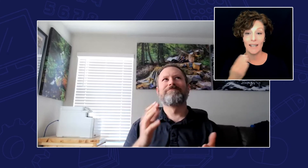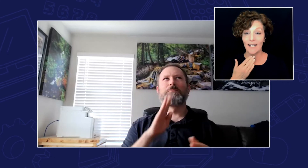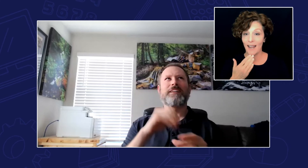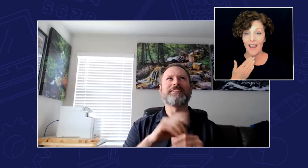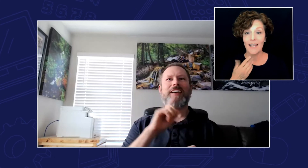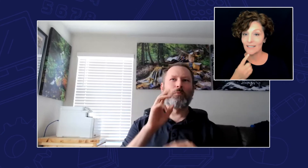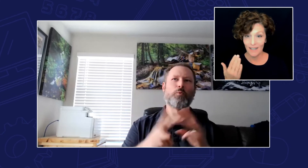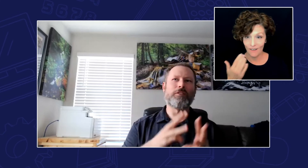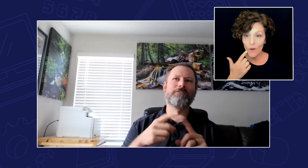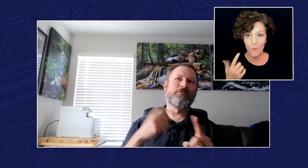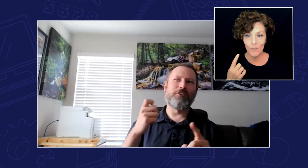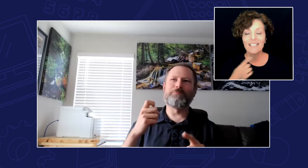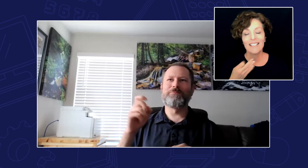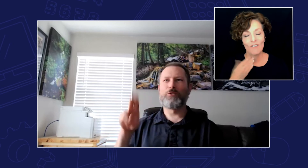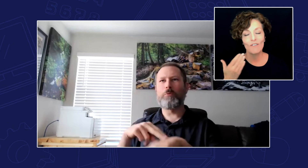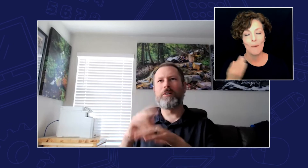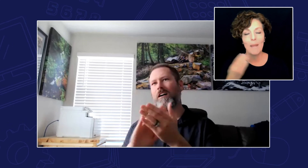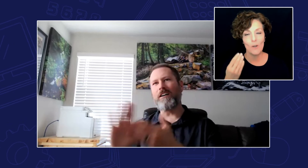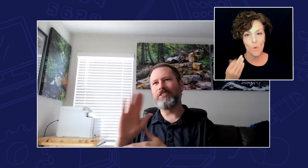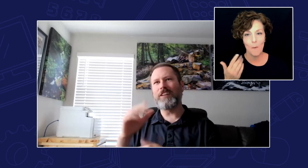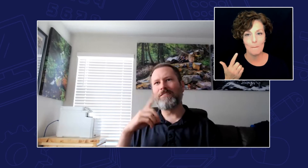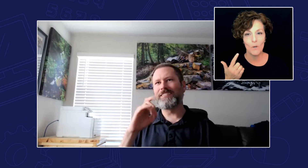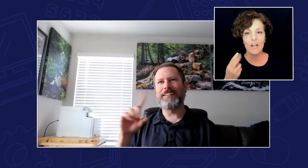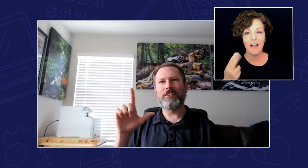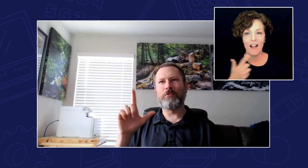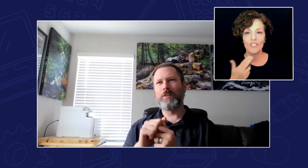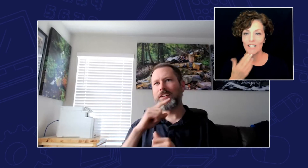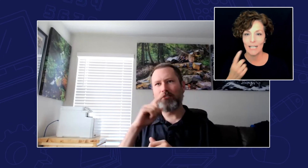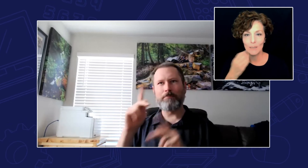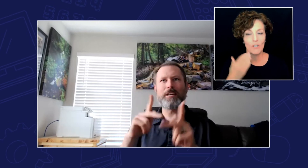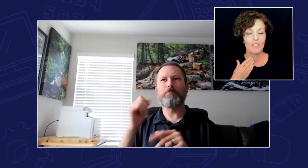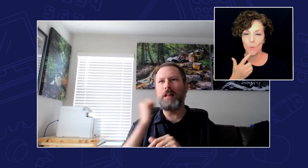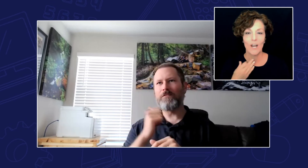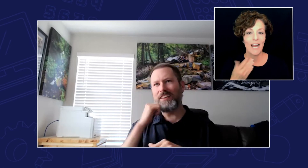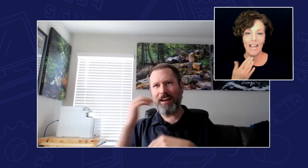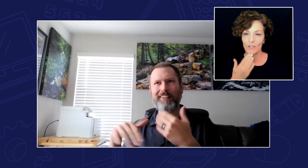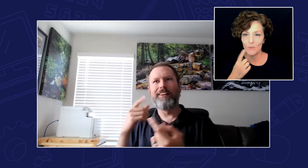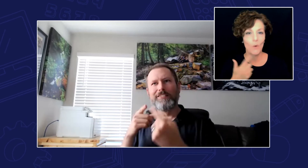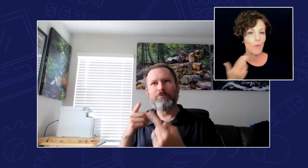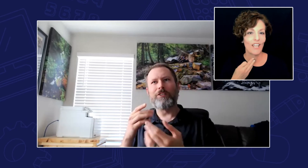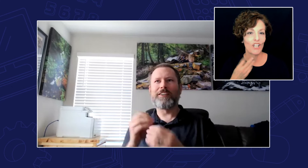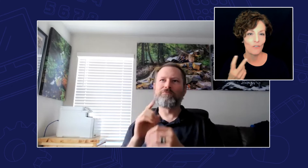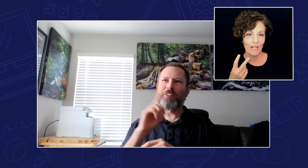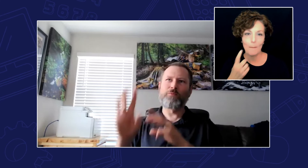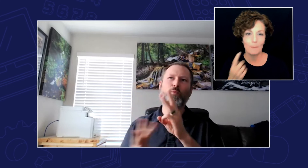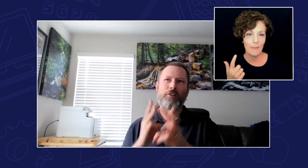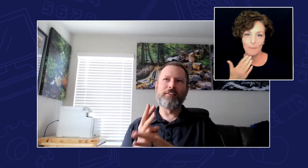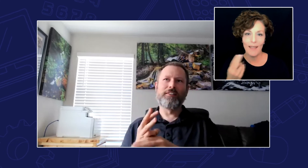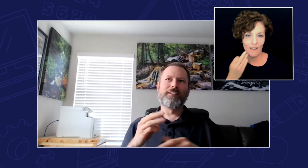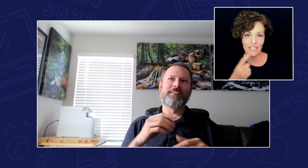world different from my normal college experience where I had to deal with hearing people every day it's a struggle in the real world so